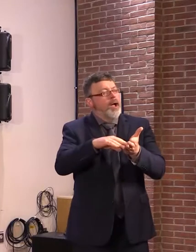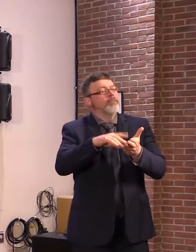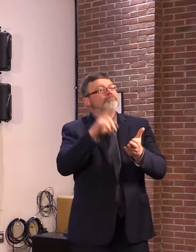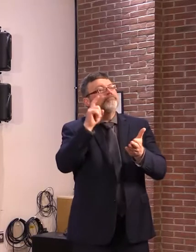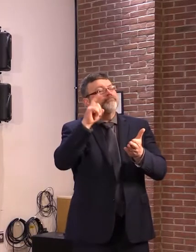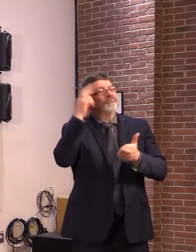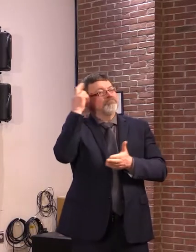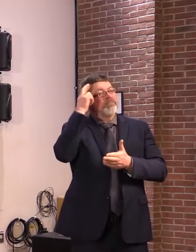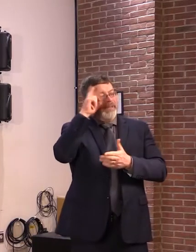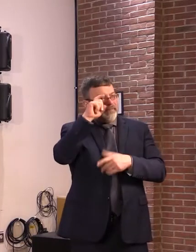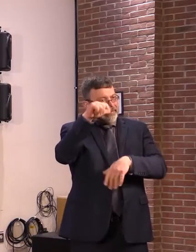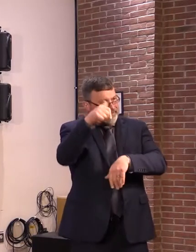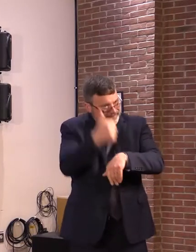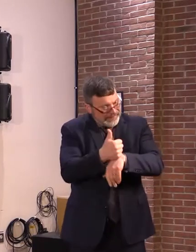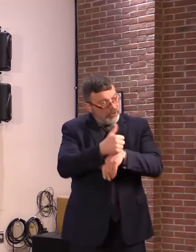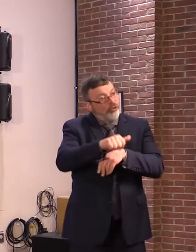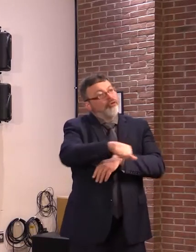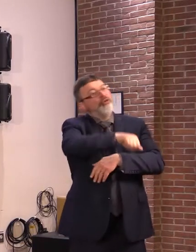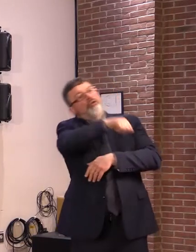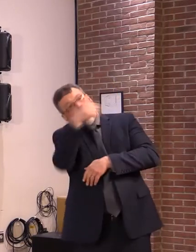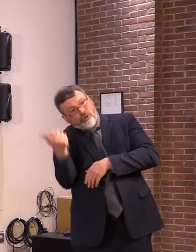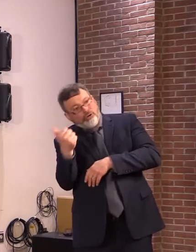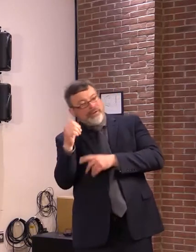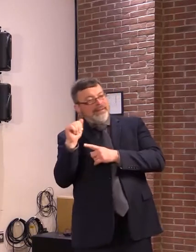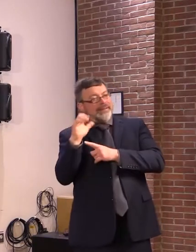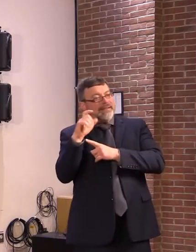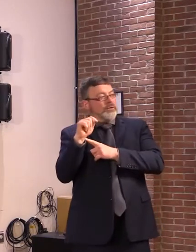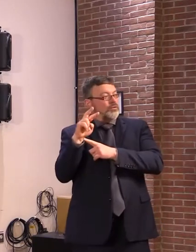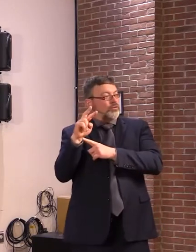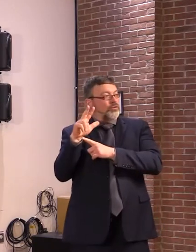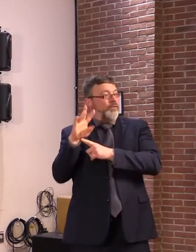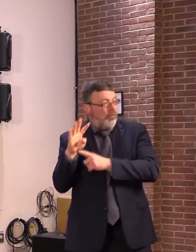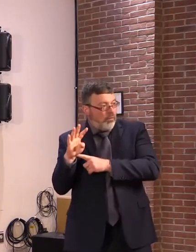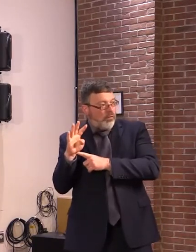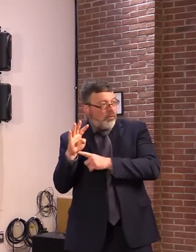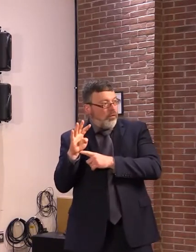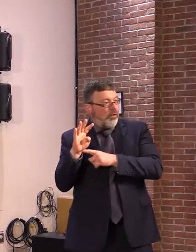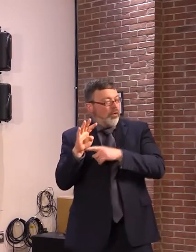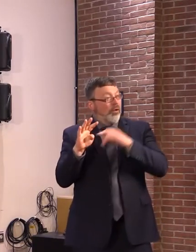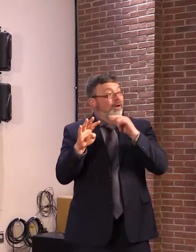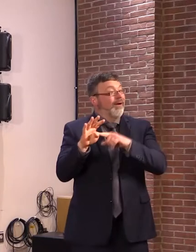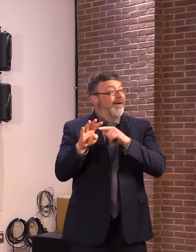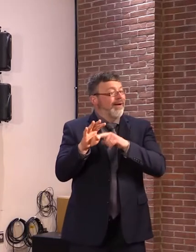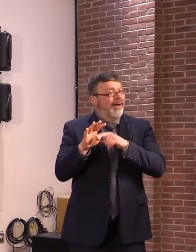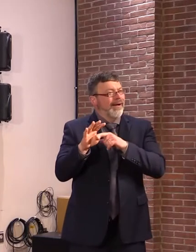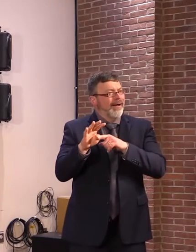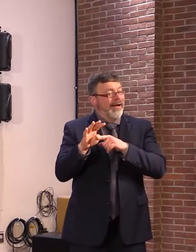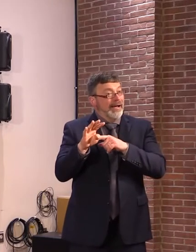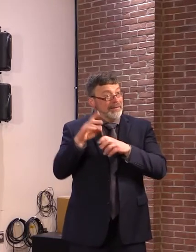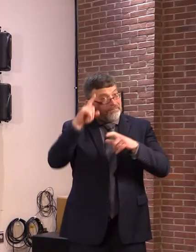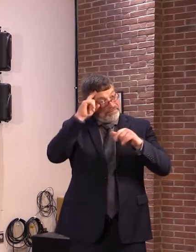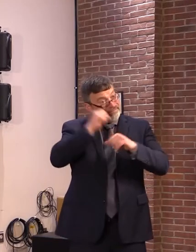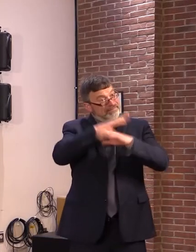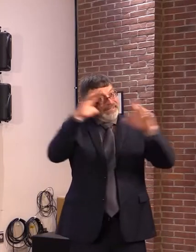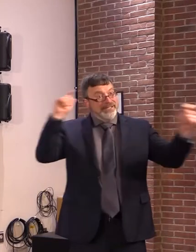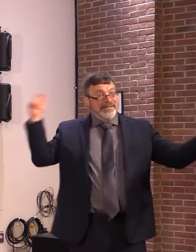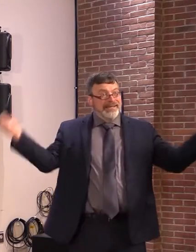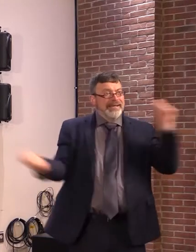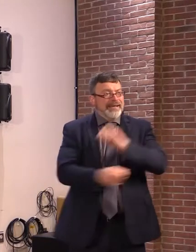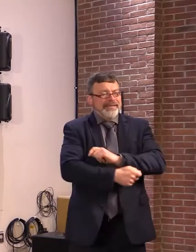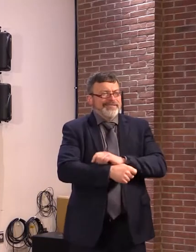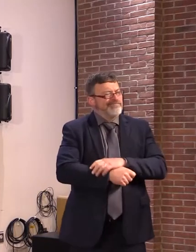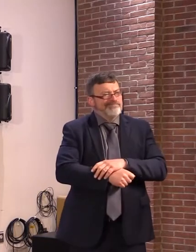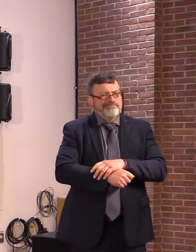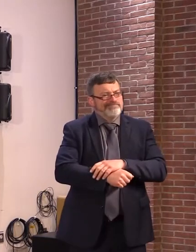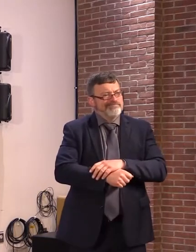called a major step, but actually includes only a modest reform to Act 250 targeting communities of less than